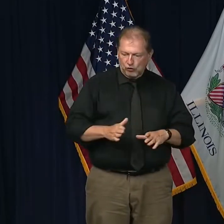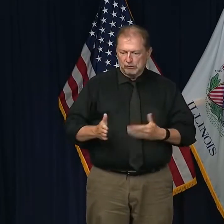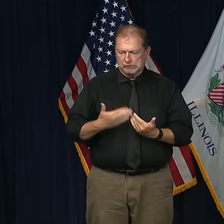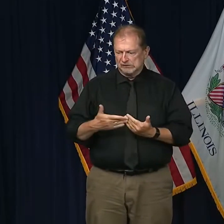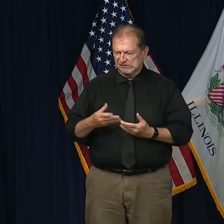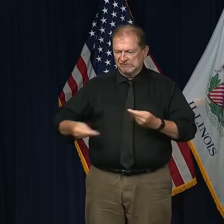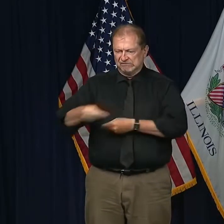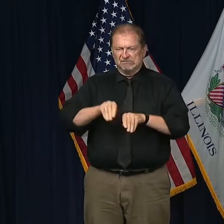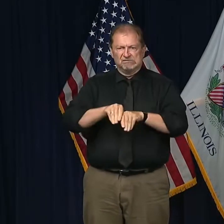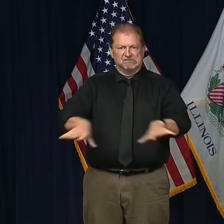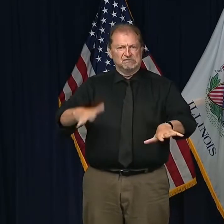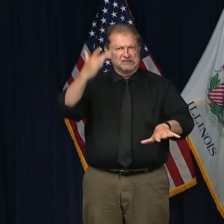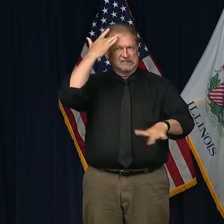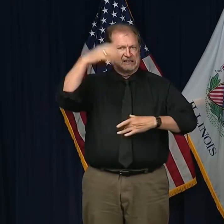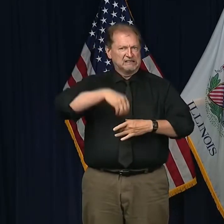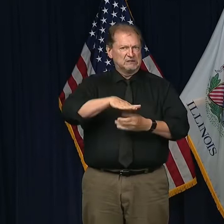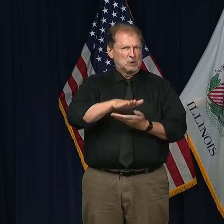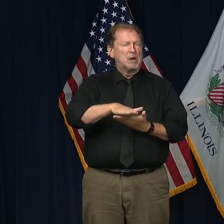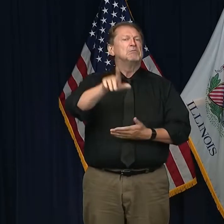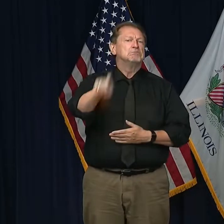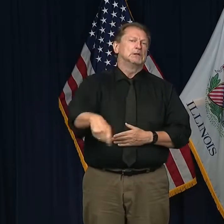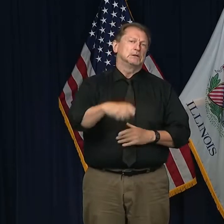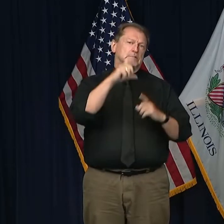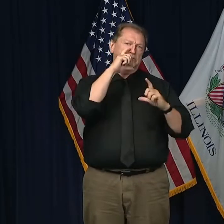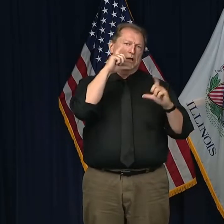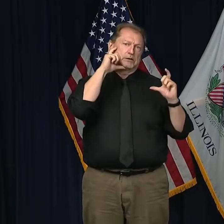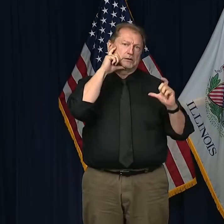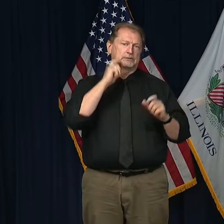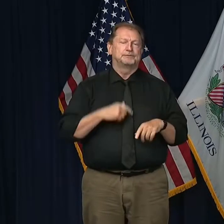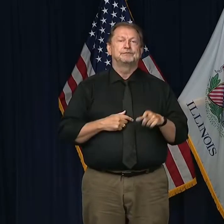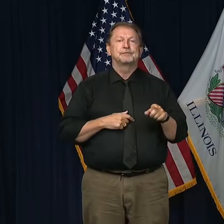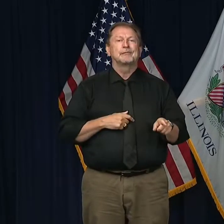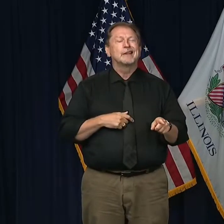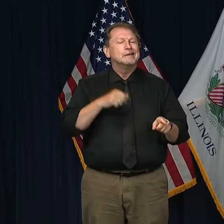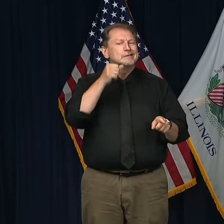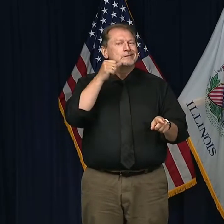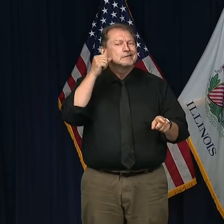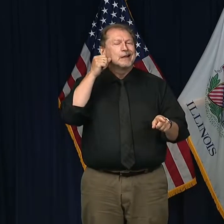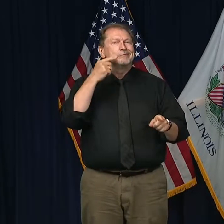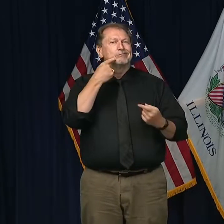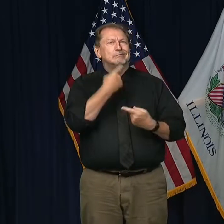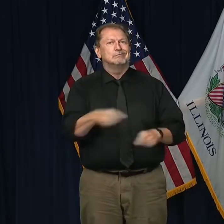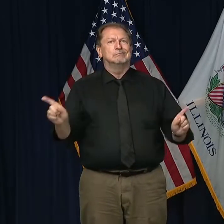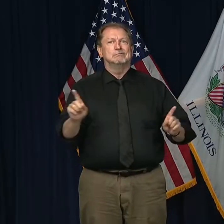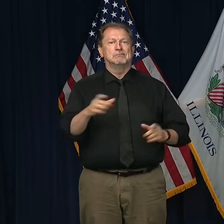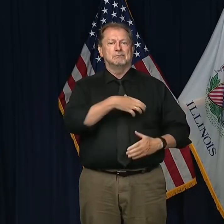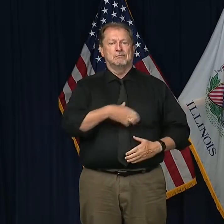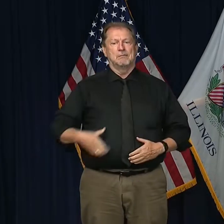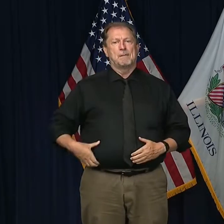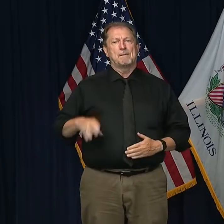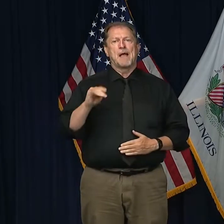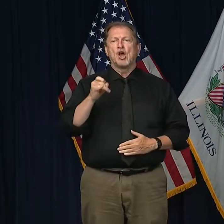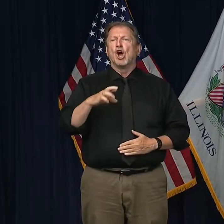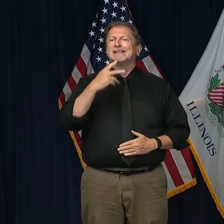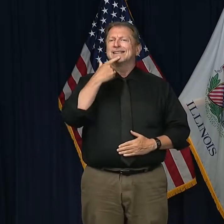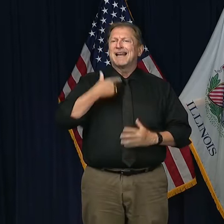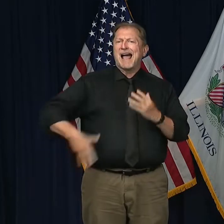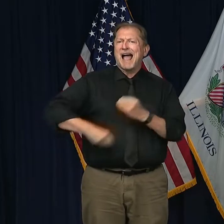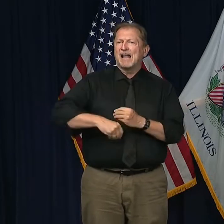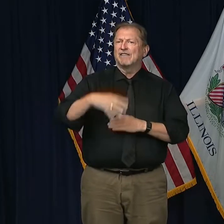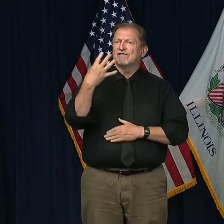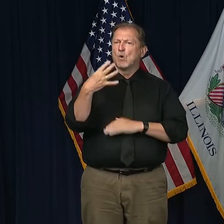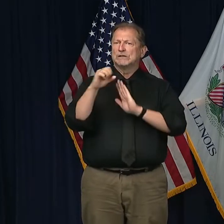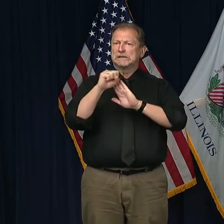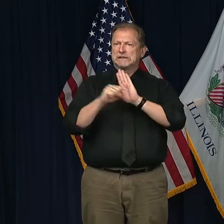Governor, yesterday the mayor added four states, I believe, to the quarantine list for Chicago. Have you considered a similar